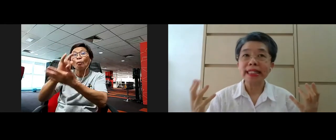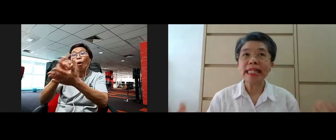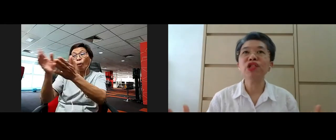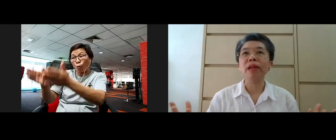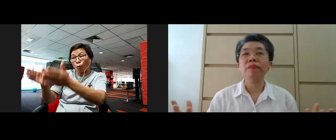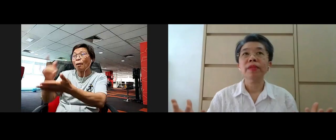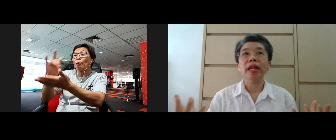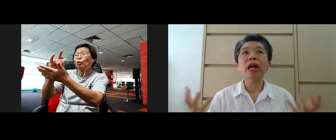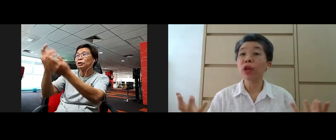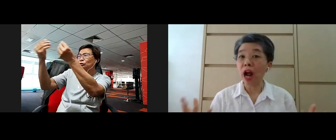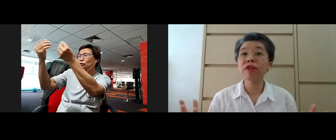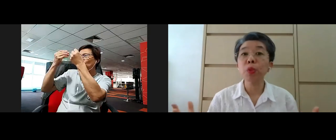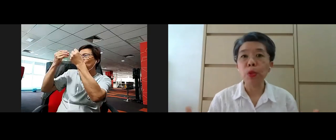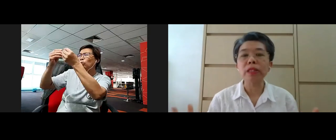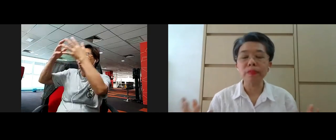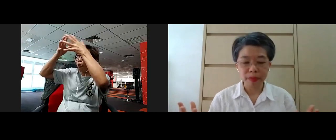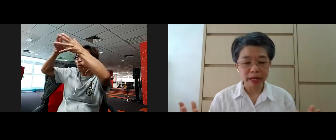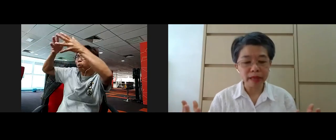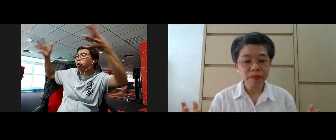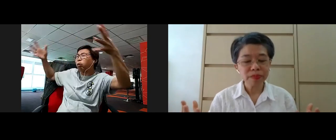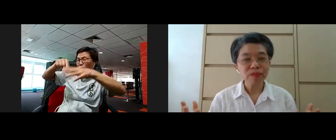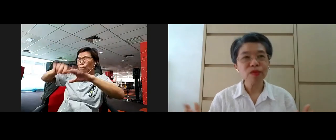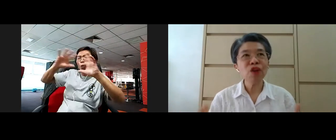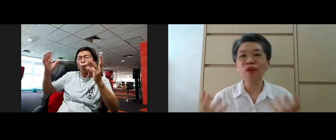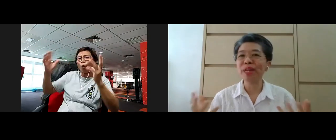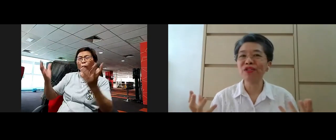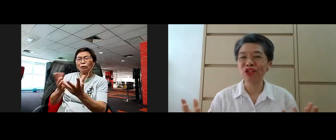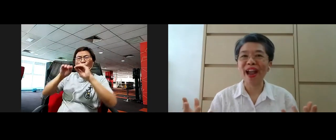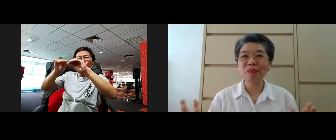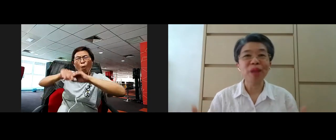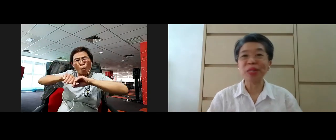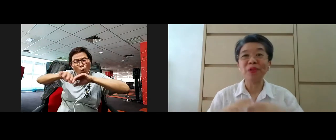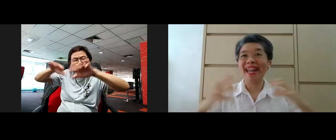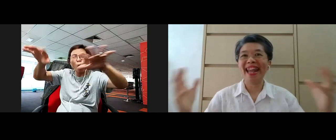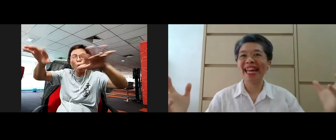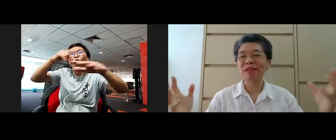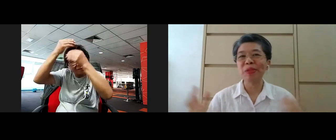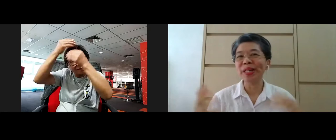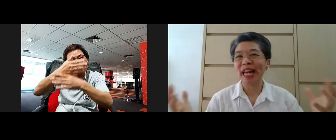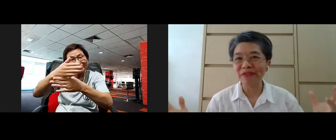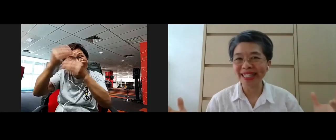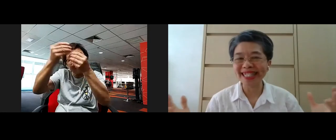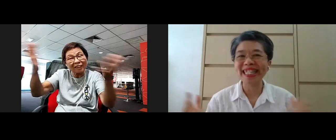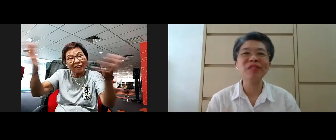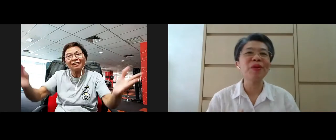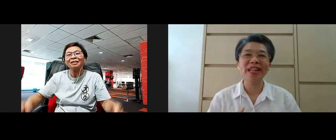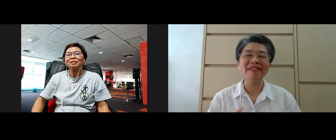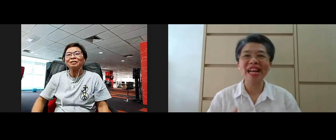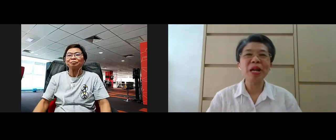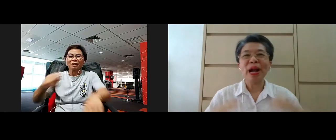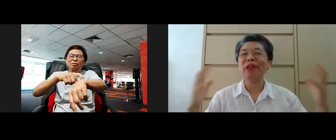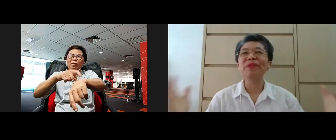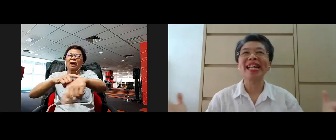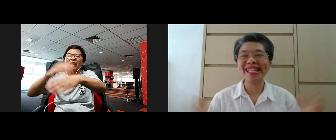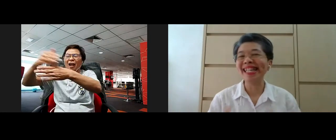teaching in our current world, yeah? For me to share, I think we can end up not 11.30 this morning,